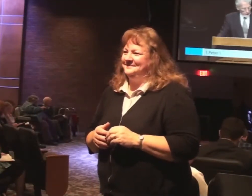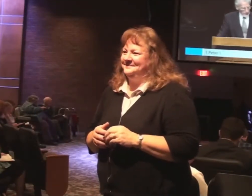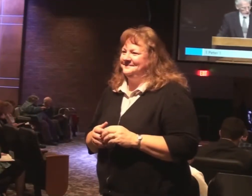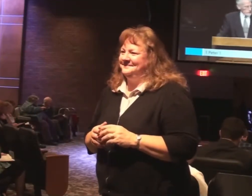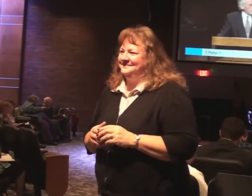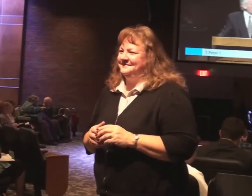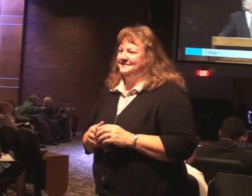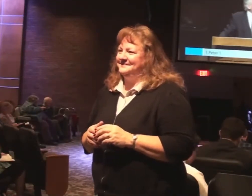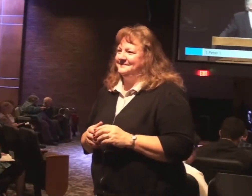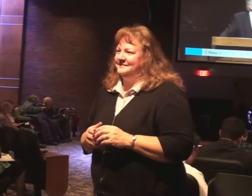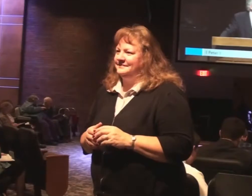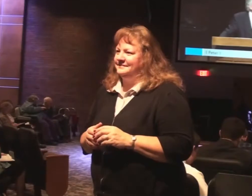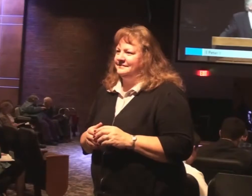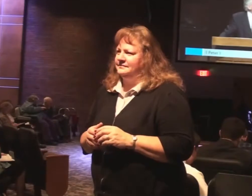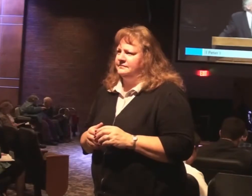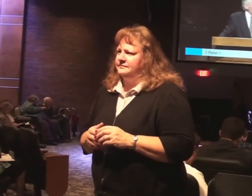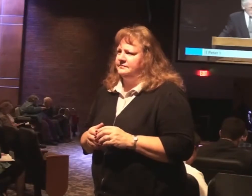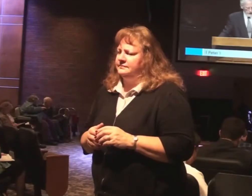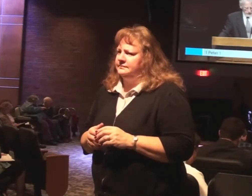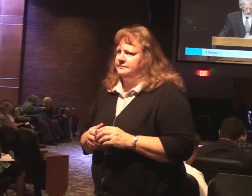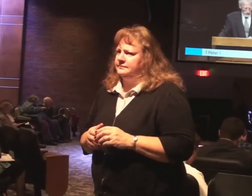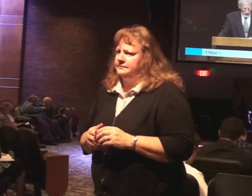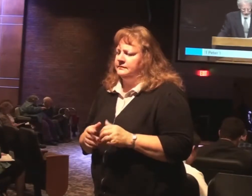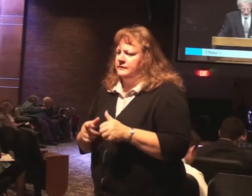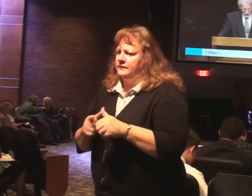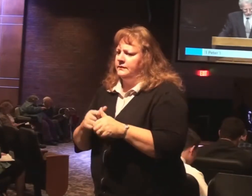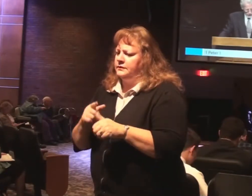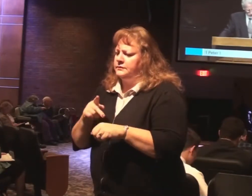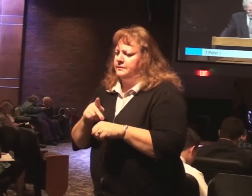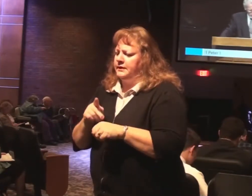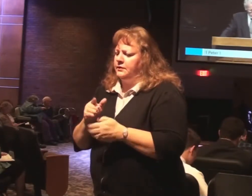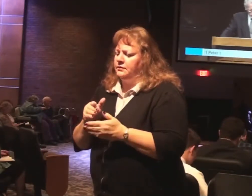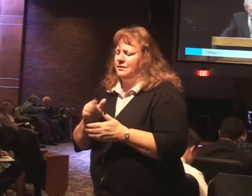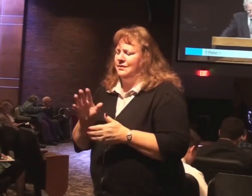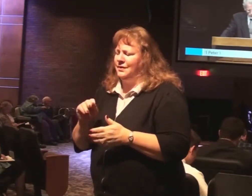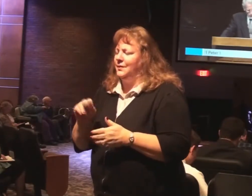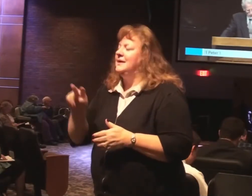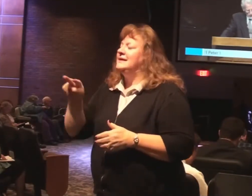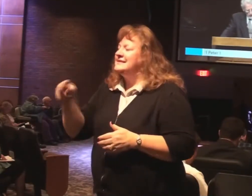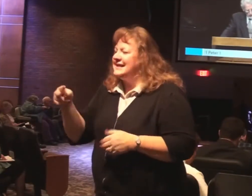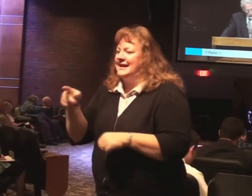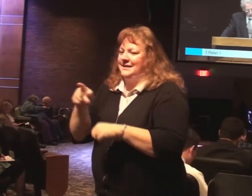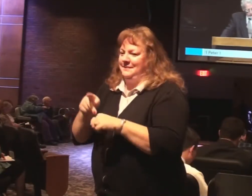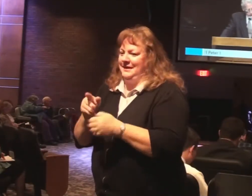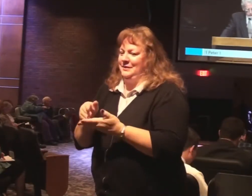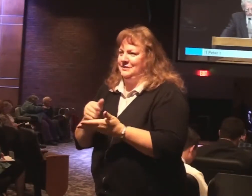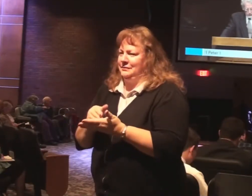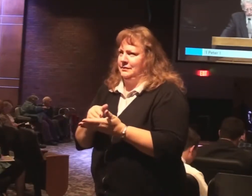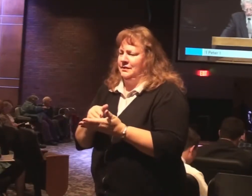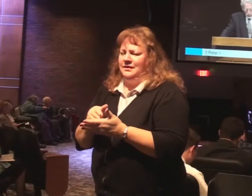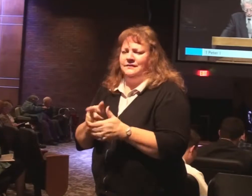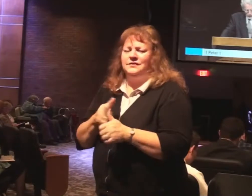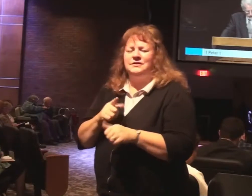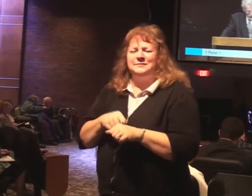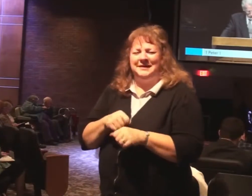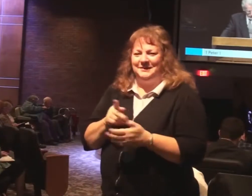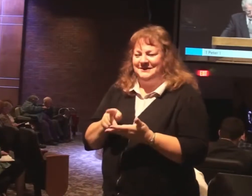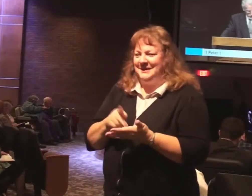I said I think first Peter one for partakers of the divine nature. That's second Peter one for. But we're in first Peter chapter one. And note what God